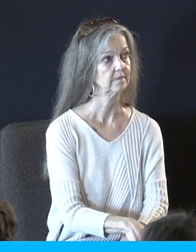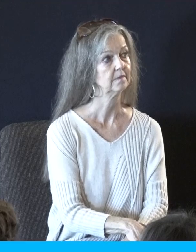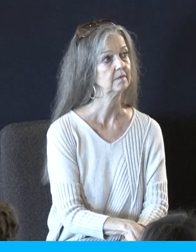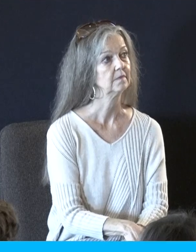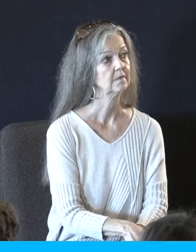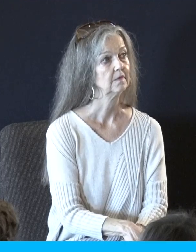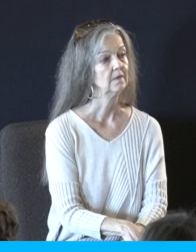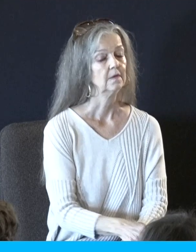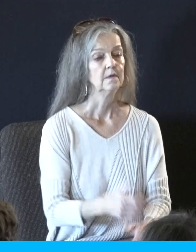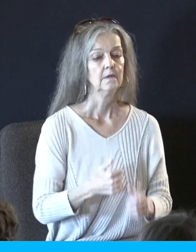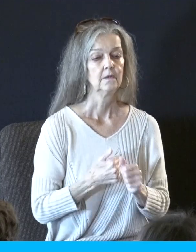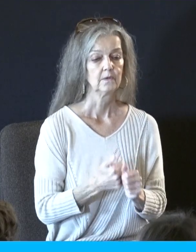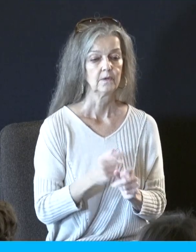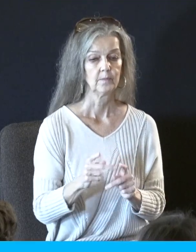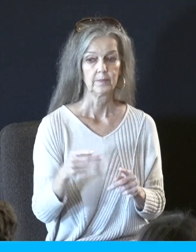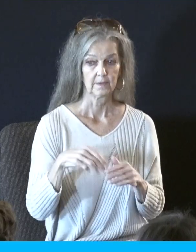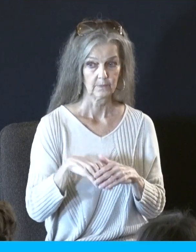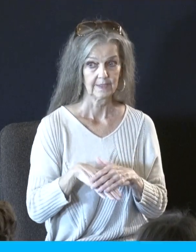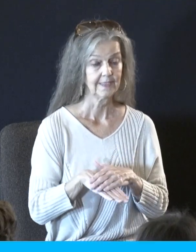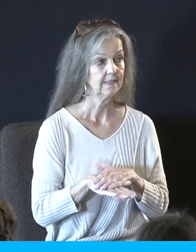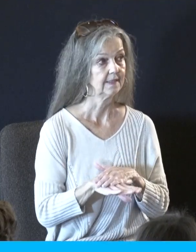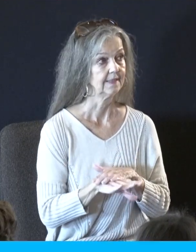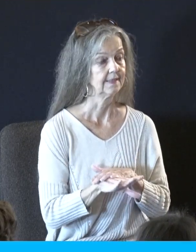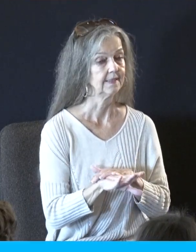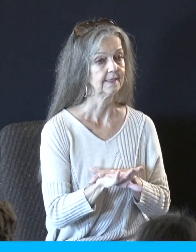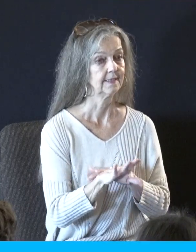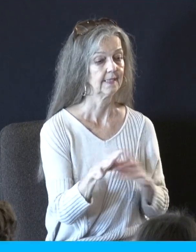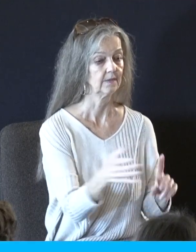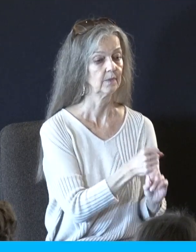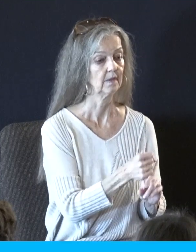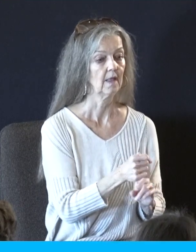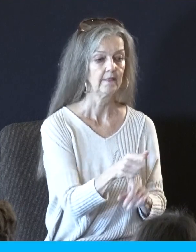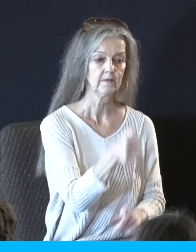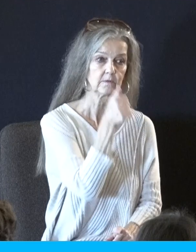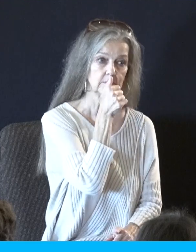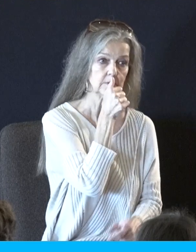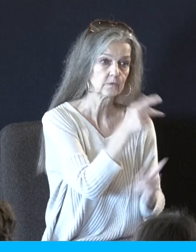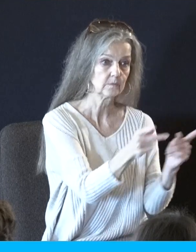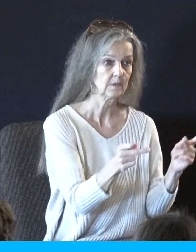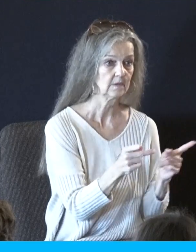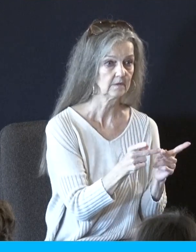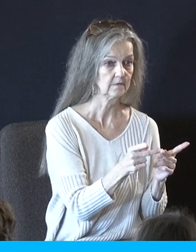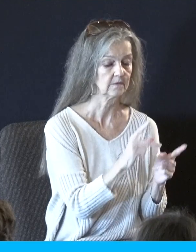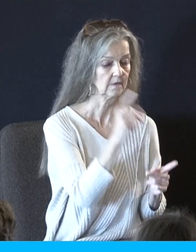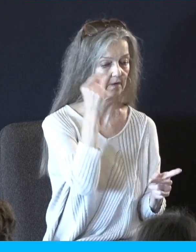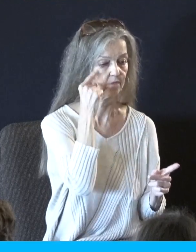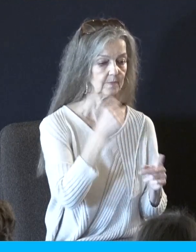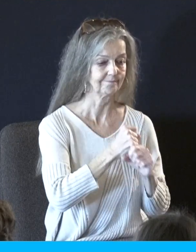According to those who snuck in and were arrested, these sites were being kept secret by the Saudi regime, a theocracy that hid them from the